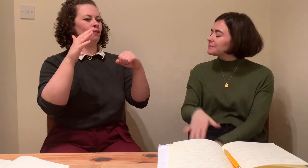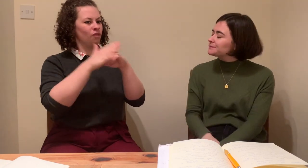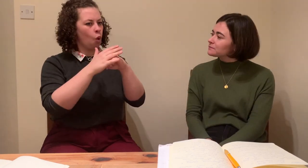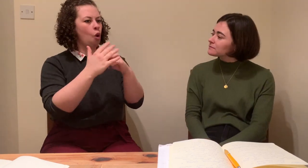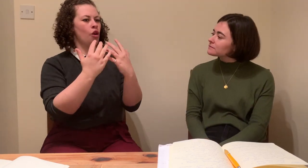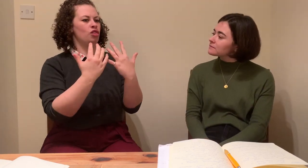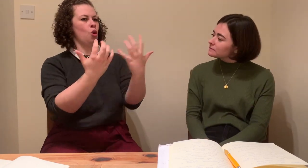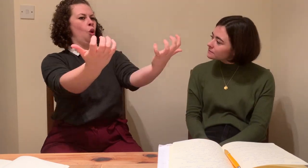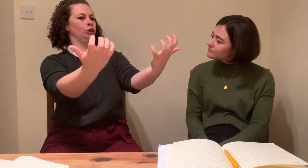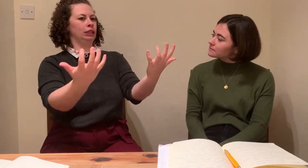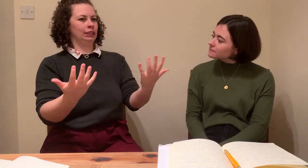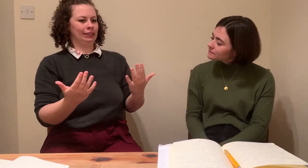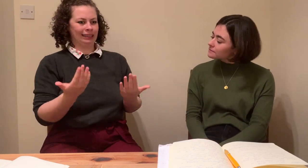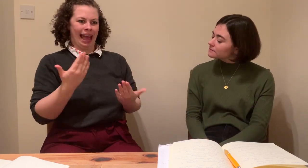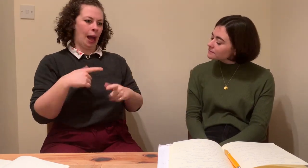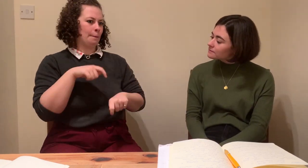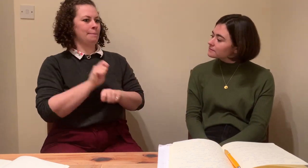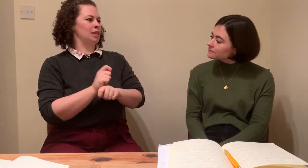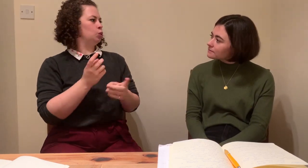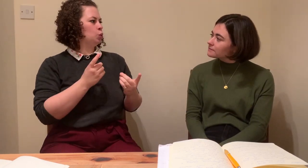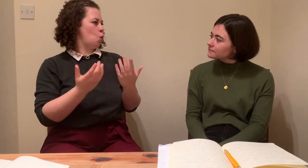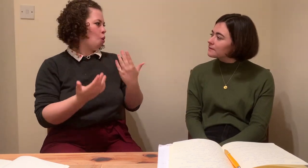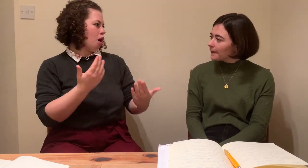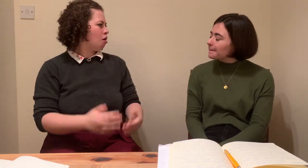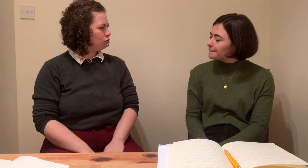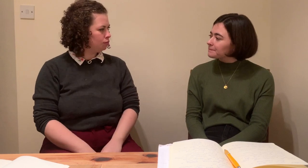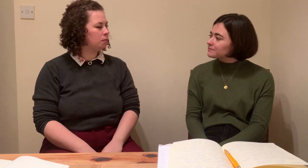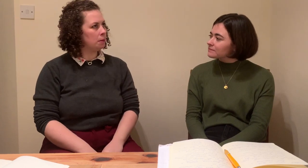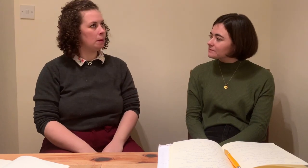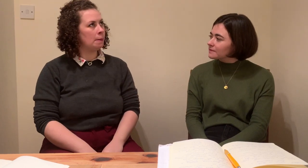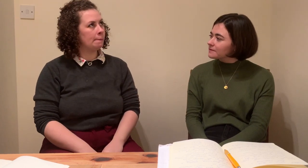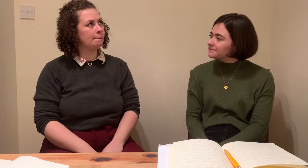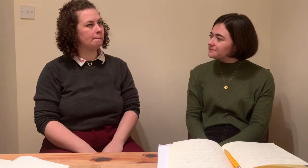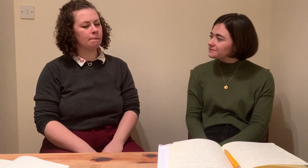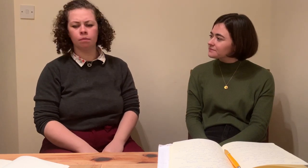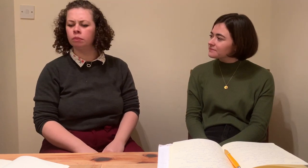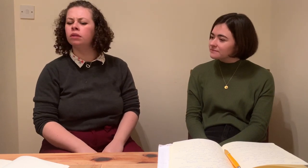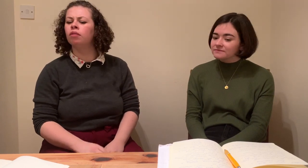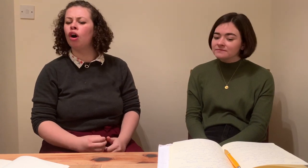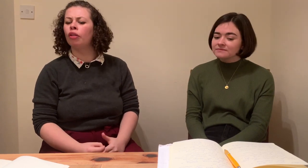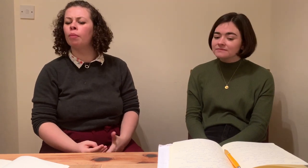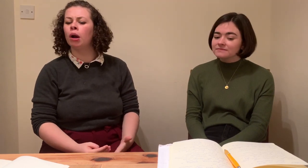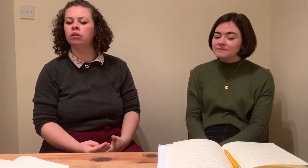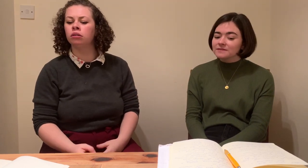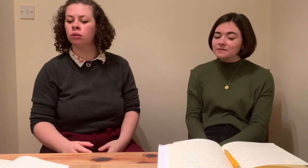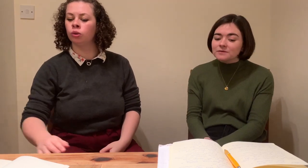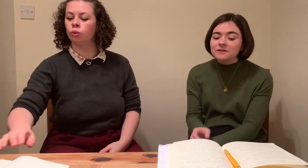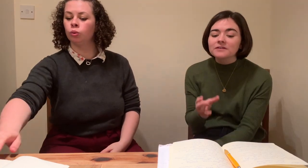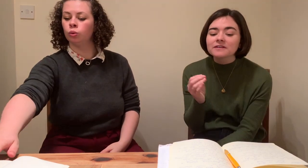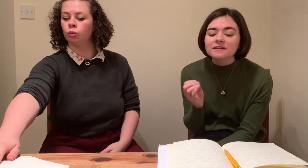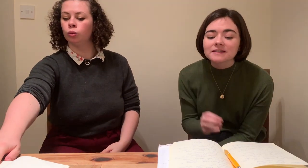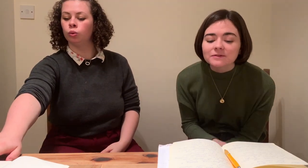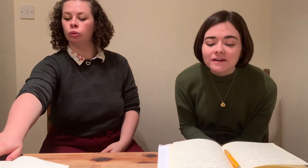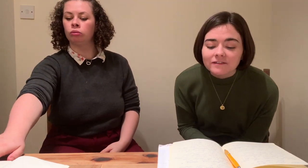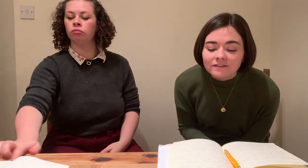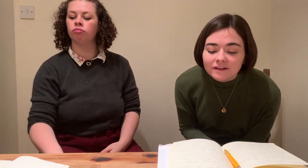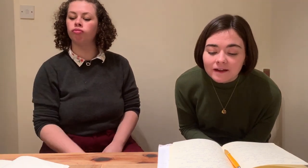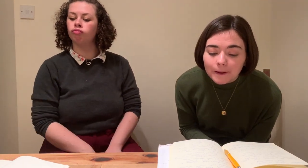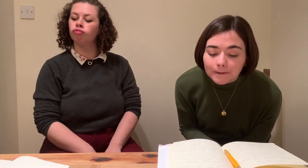I'm trying to think. I was interpreting something. I can't remember. Was it in education or? Anyway, it was, like, an information evening. Okay. And there